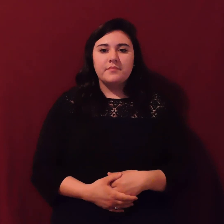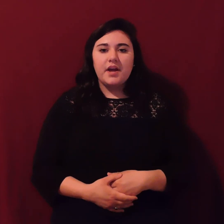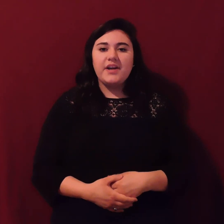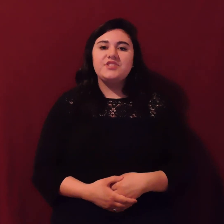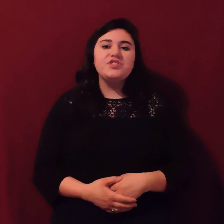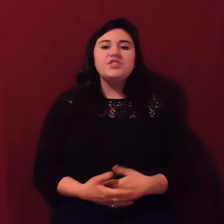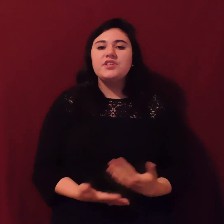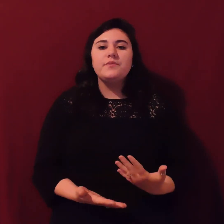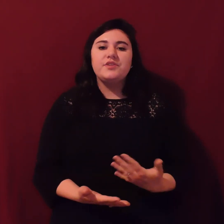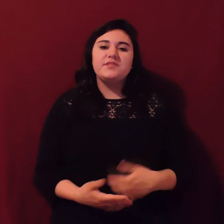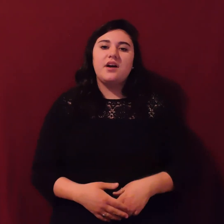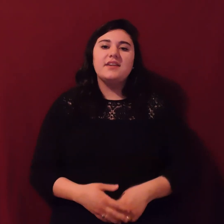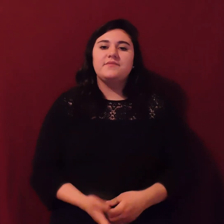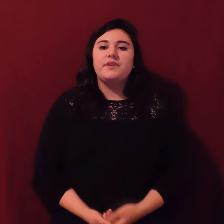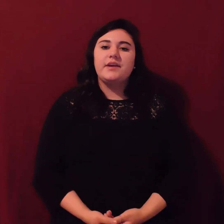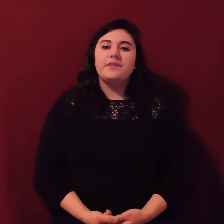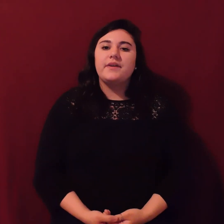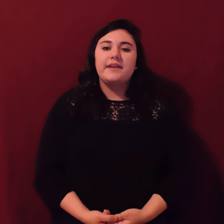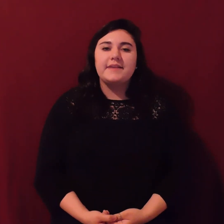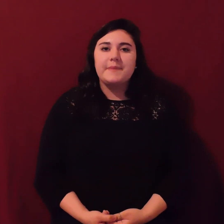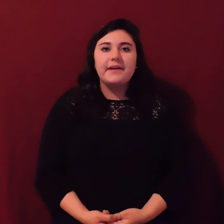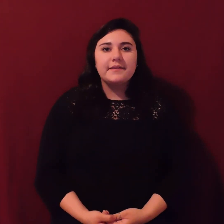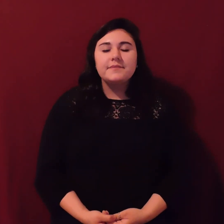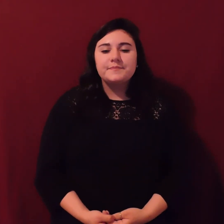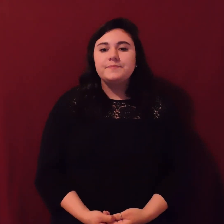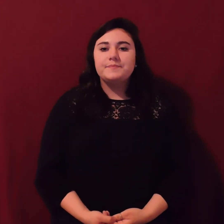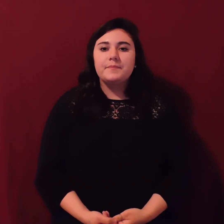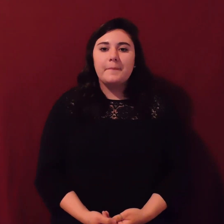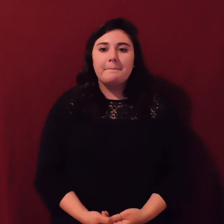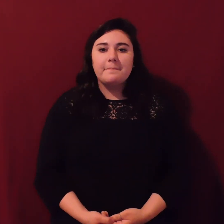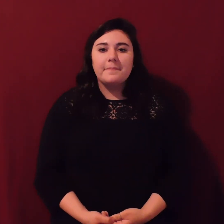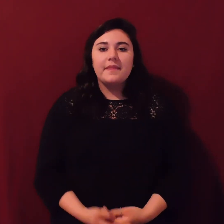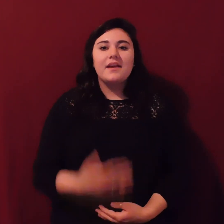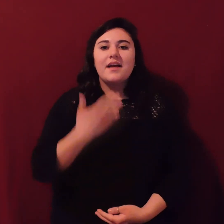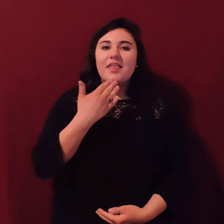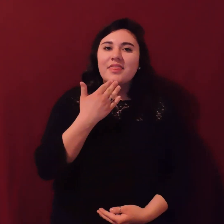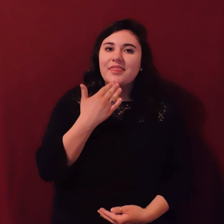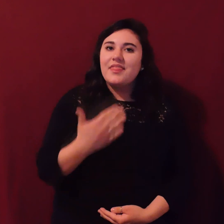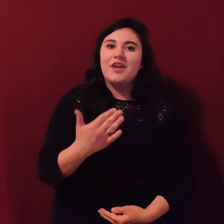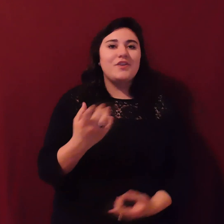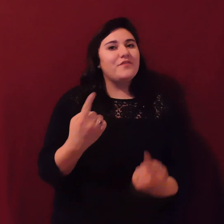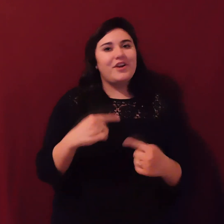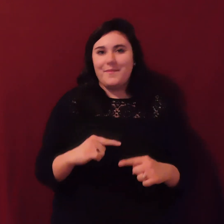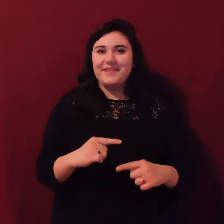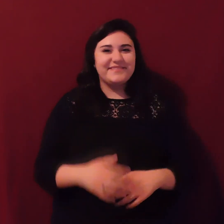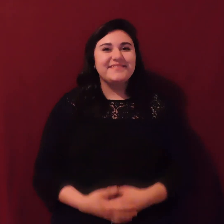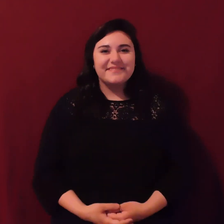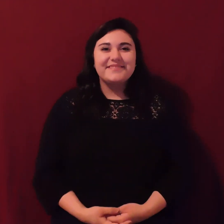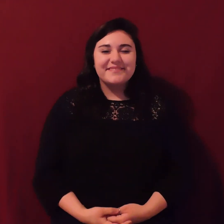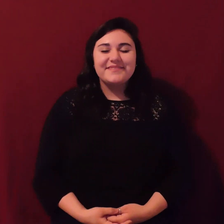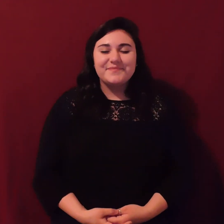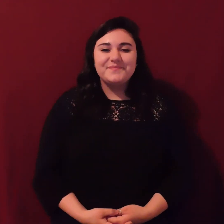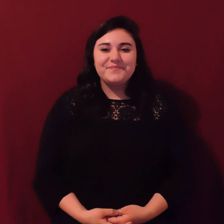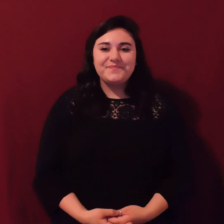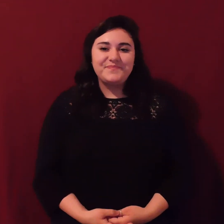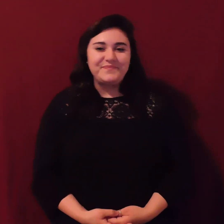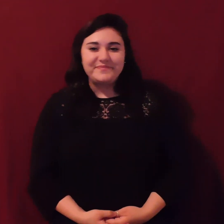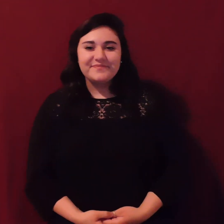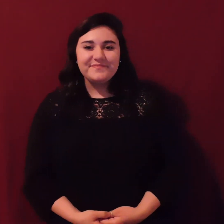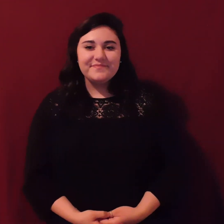Okay. Okay, so she's just going to reduce the cost if we get with her next week. I just want to say thank you very much. I sure appreciate you coming in to worldwide travel. And I tell you,